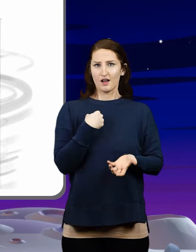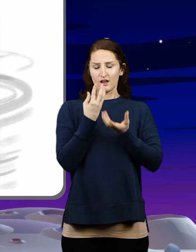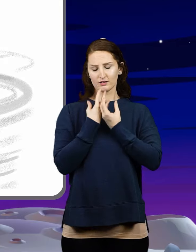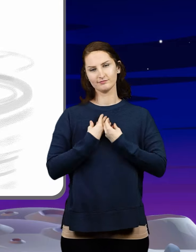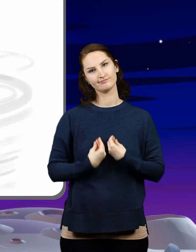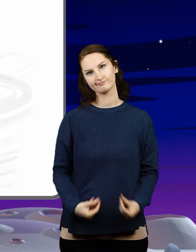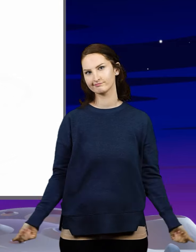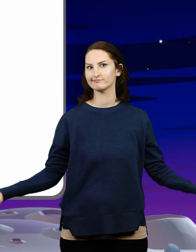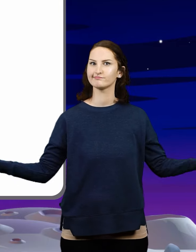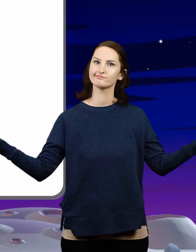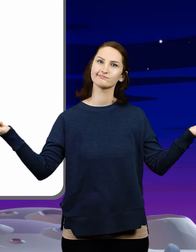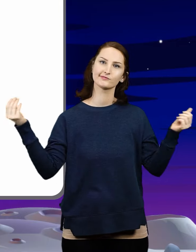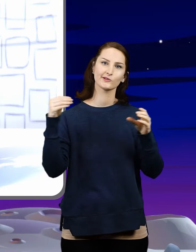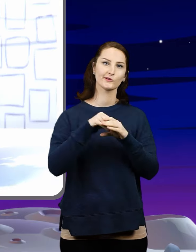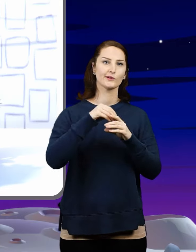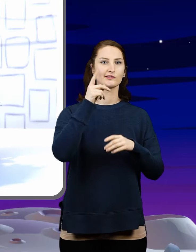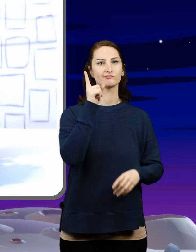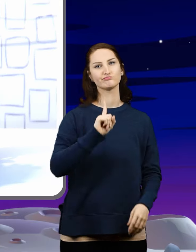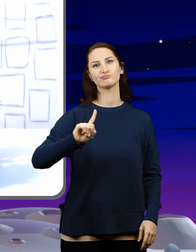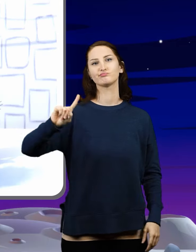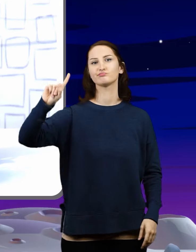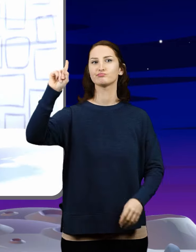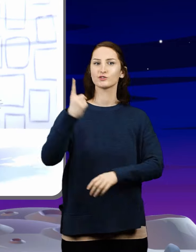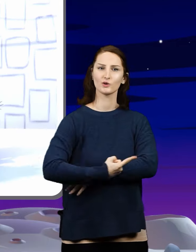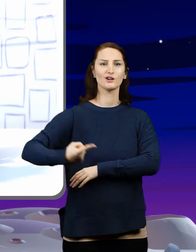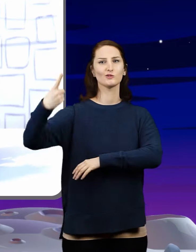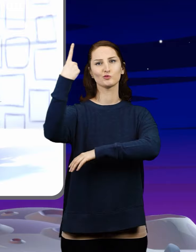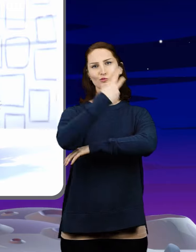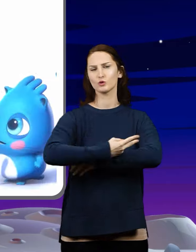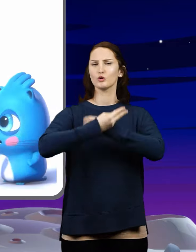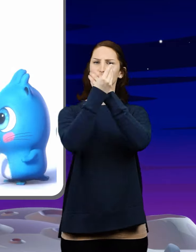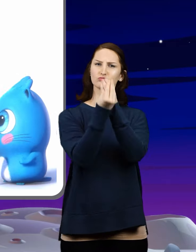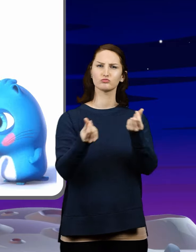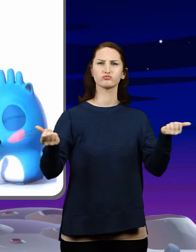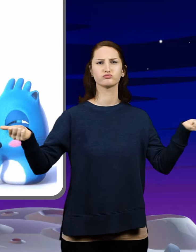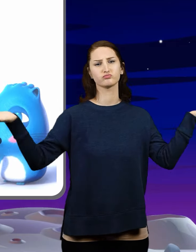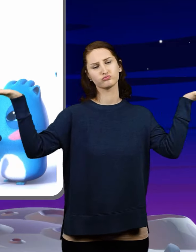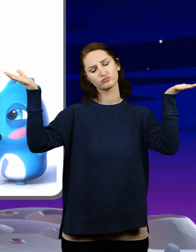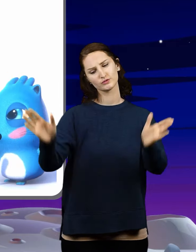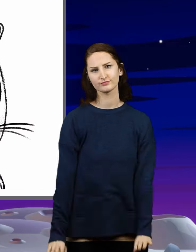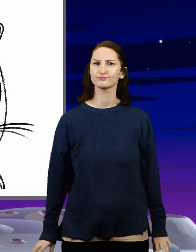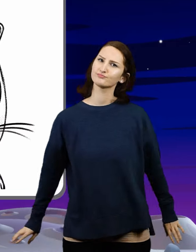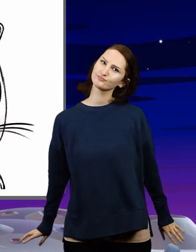I'll be gone I'll I'll be gone